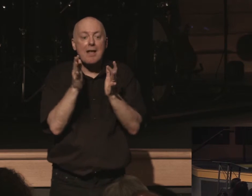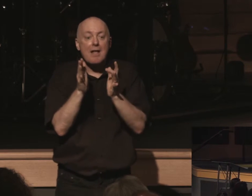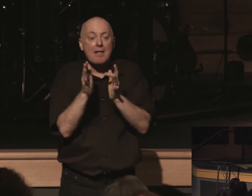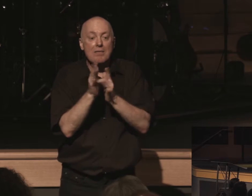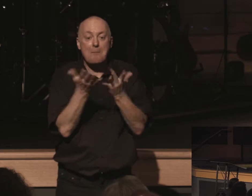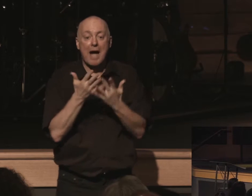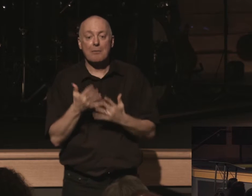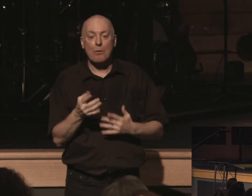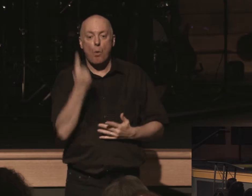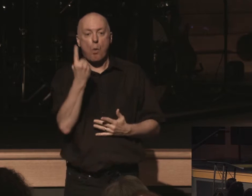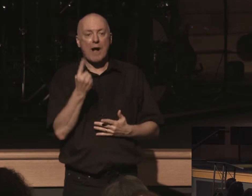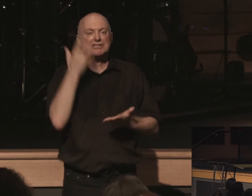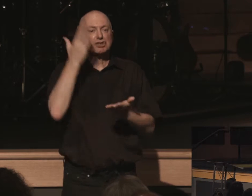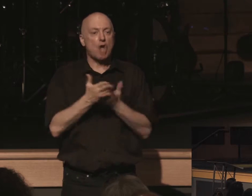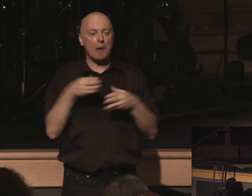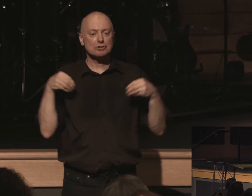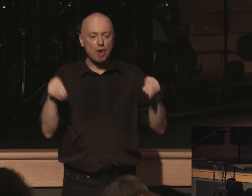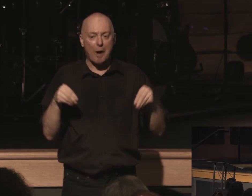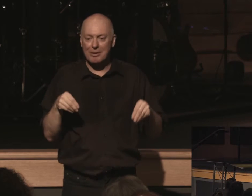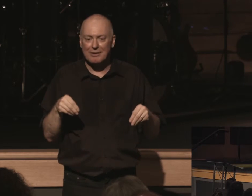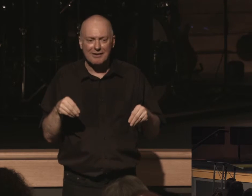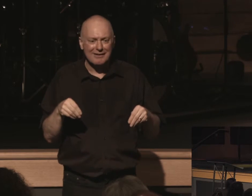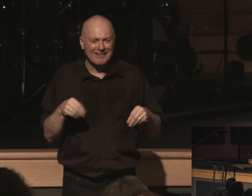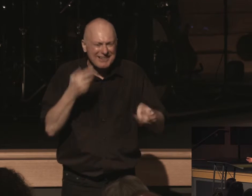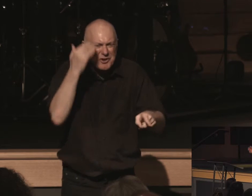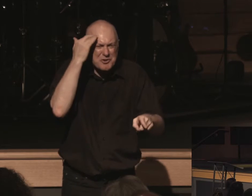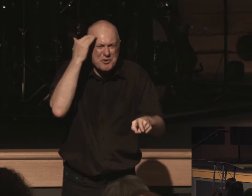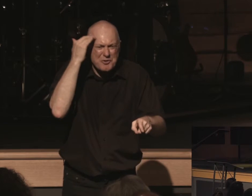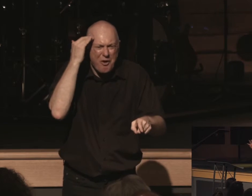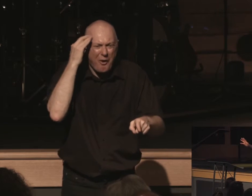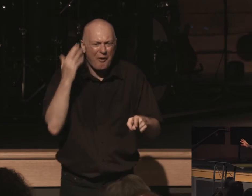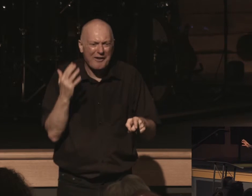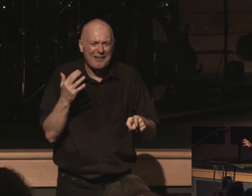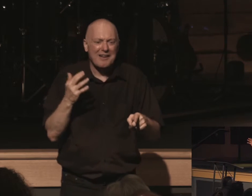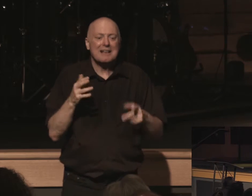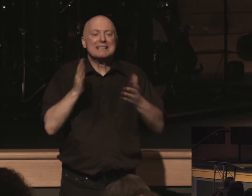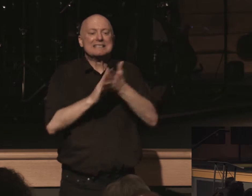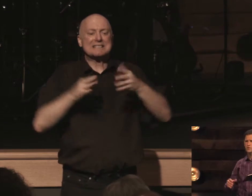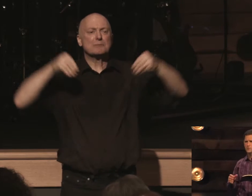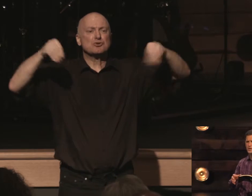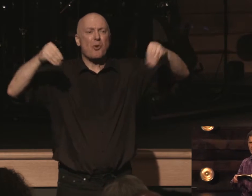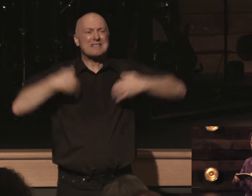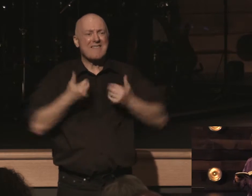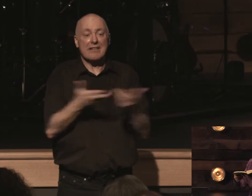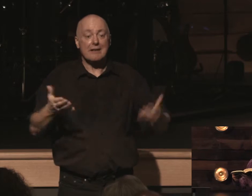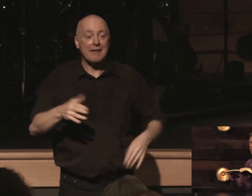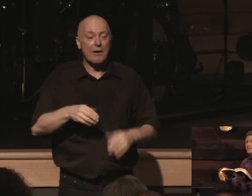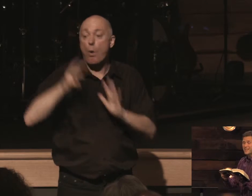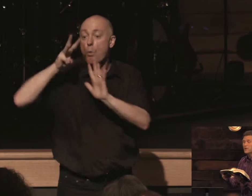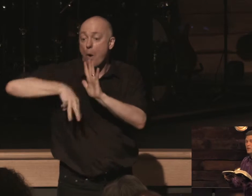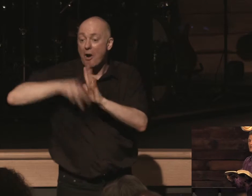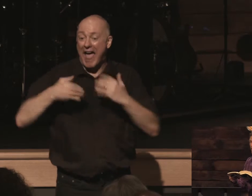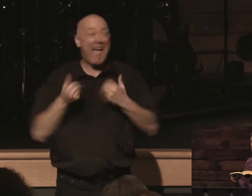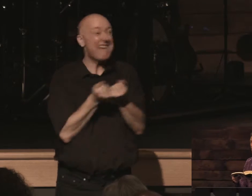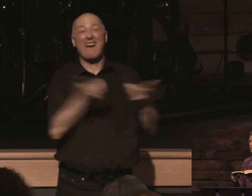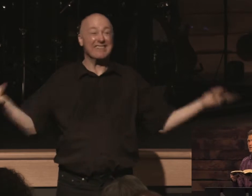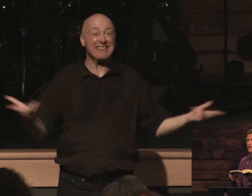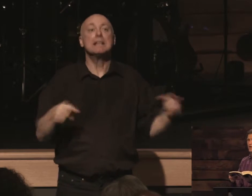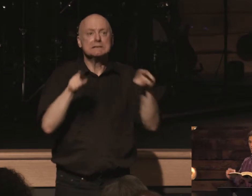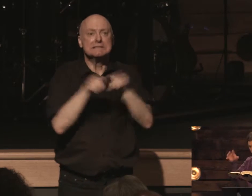shop you know one-stop shops in our day they claim they have everything from food to hardware and everything else in between but the bible is a one-stop shop like when